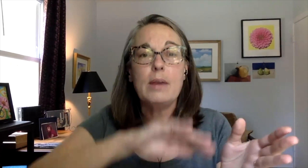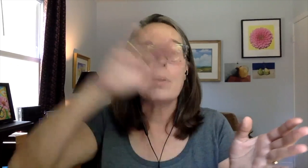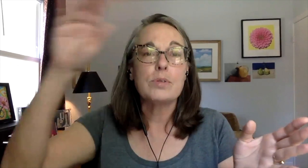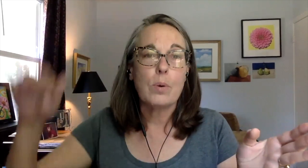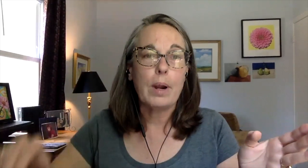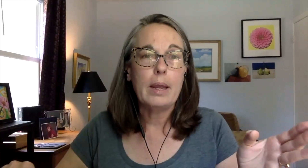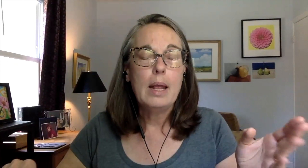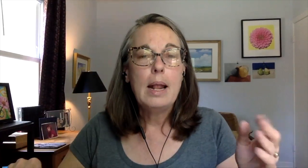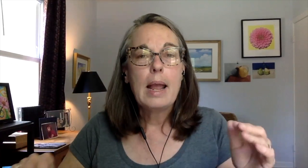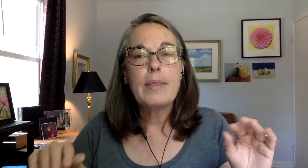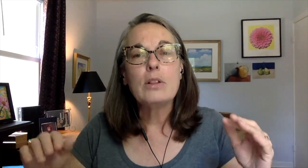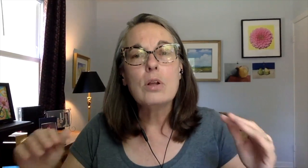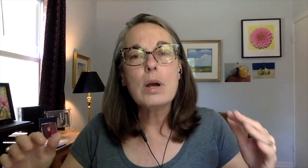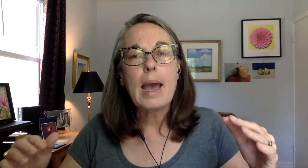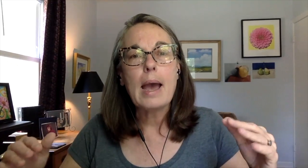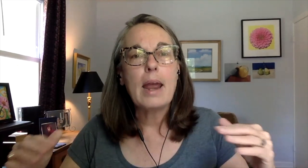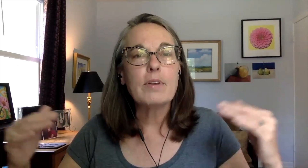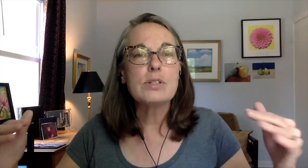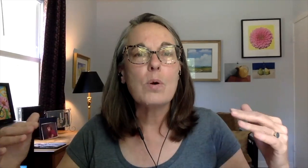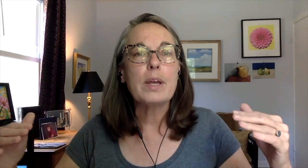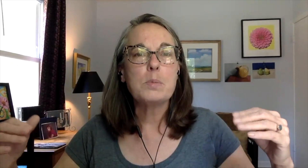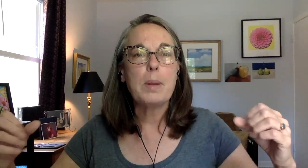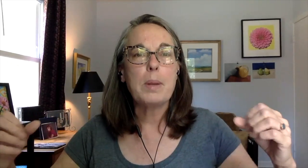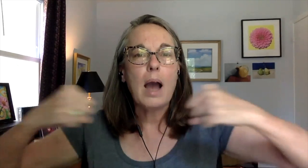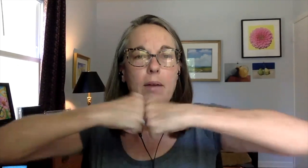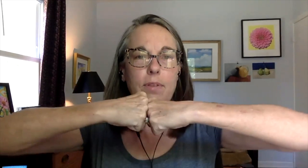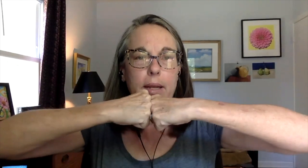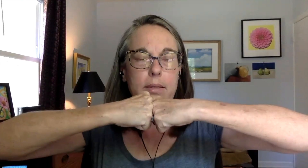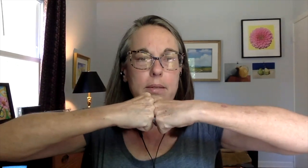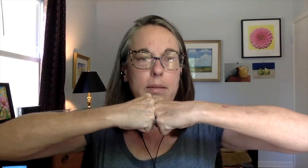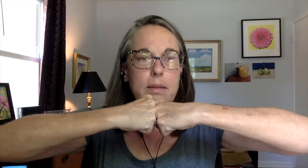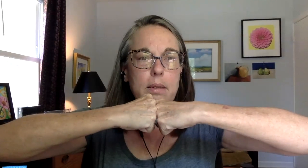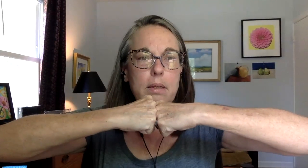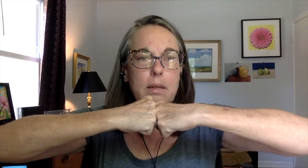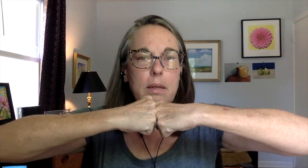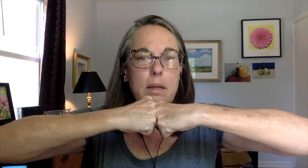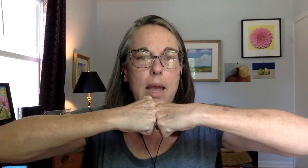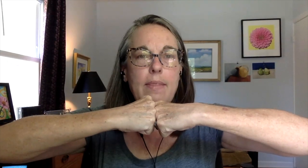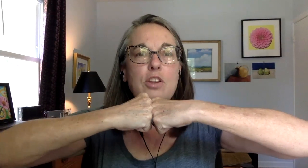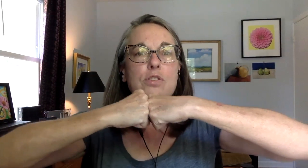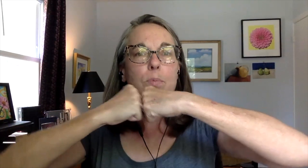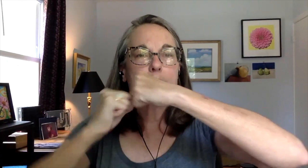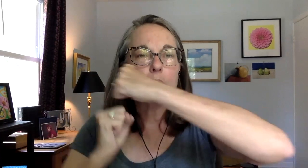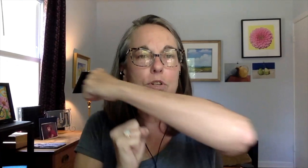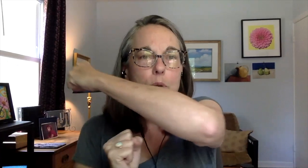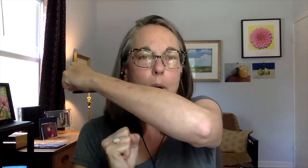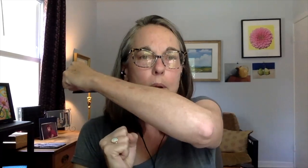hero story. And they look at every story as being a conflict. And then there's a resolution where one